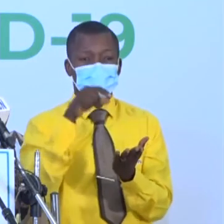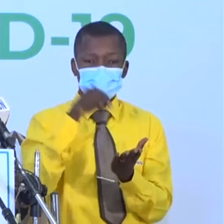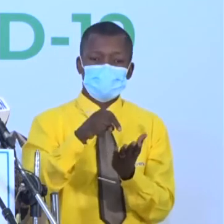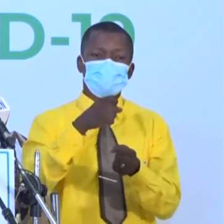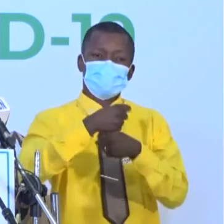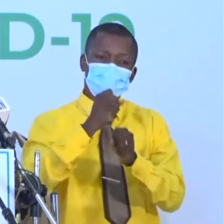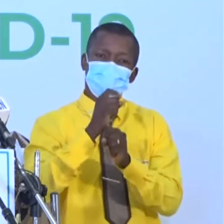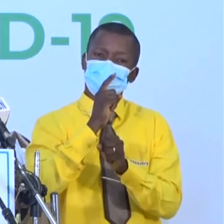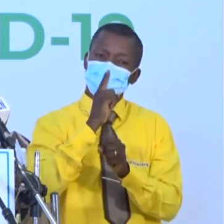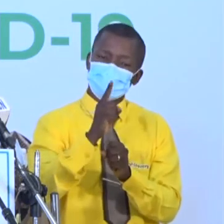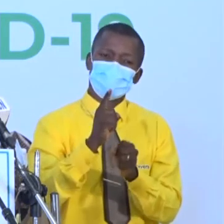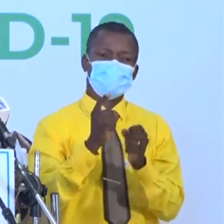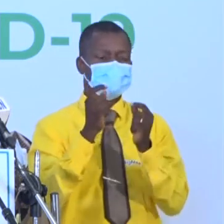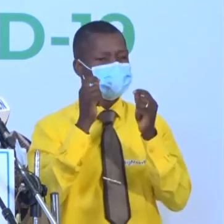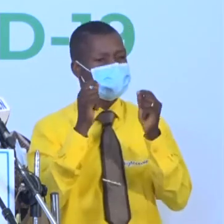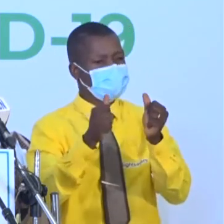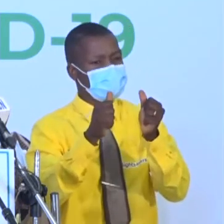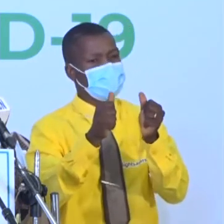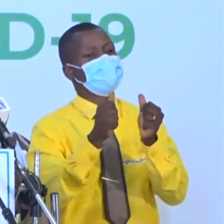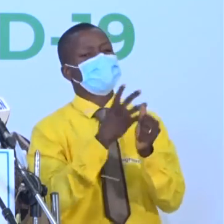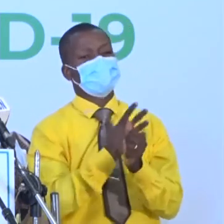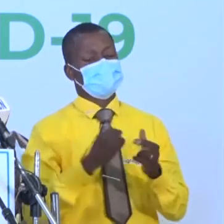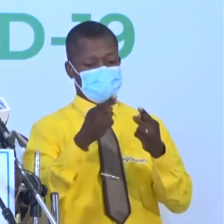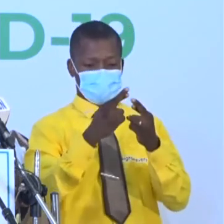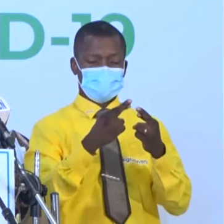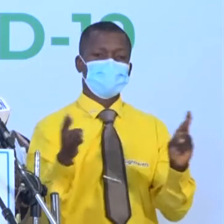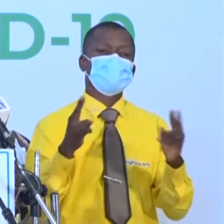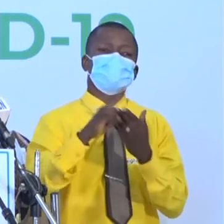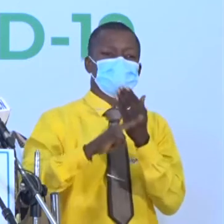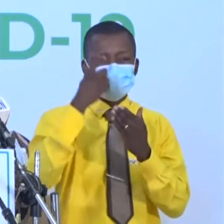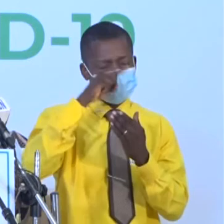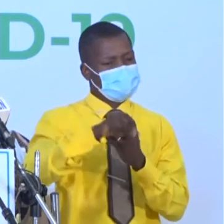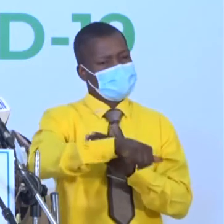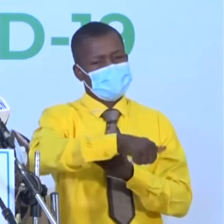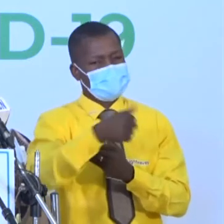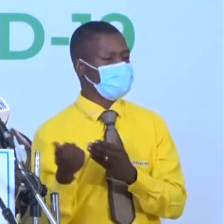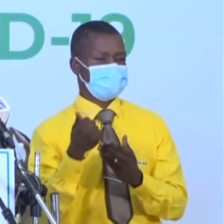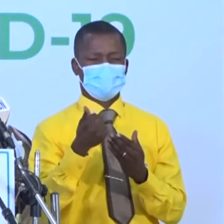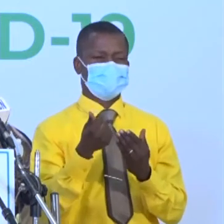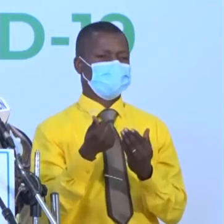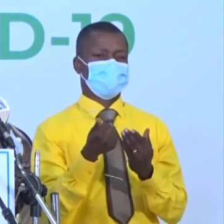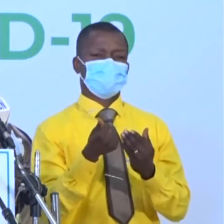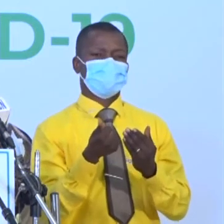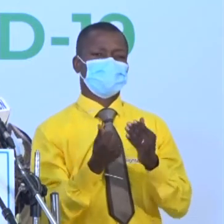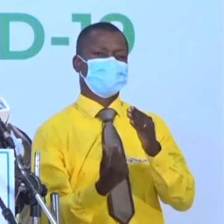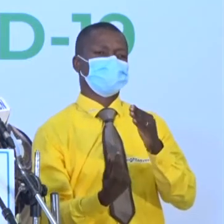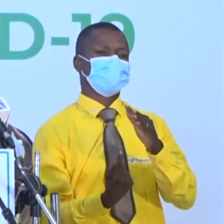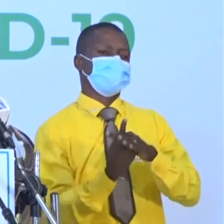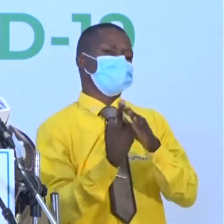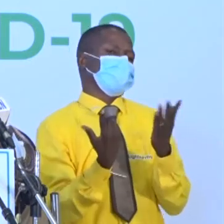ensure promptness and readiness against any surge as part of preparation